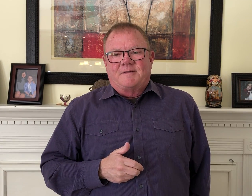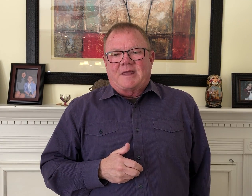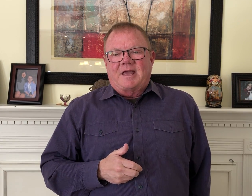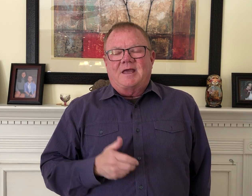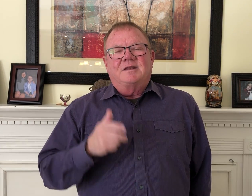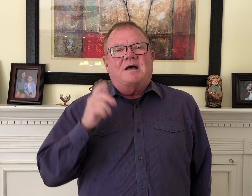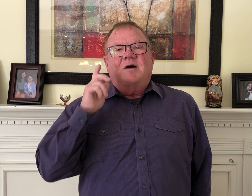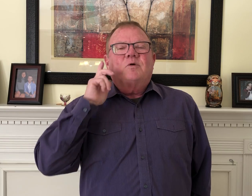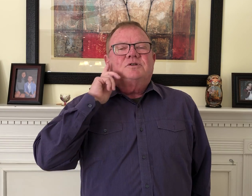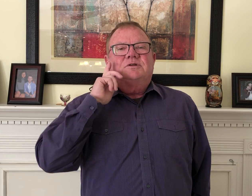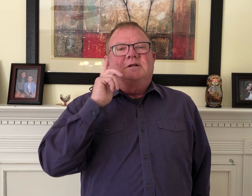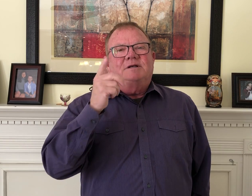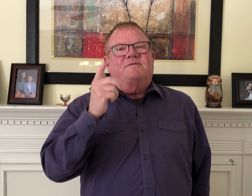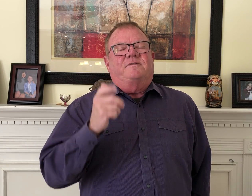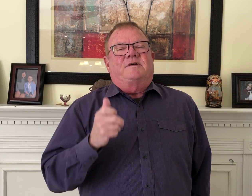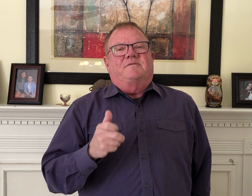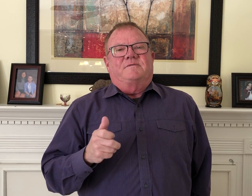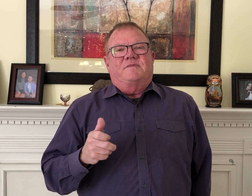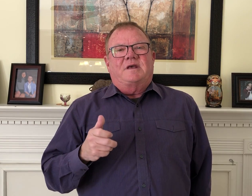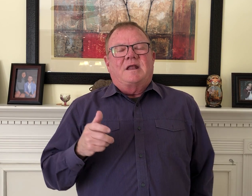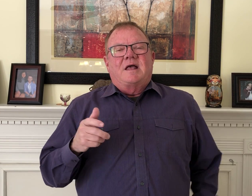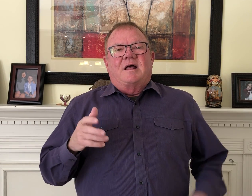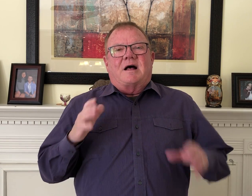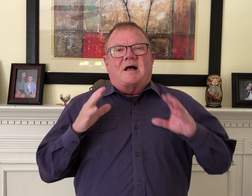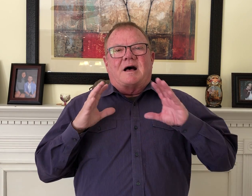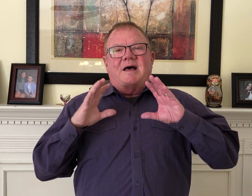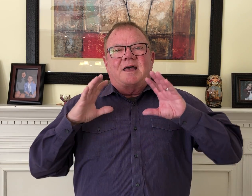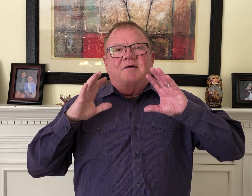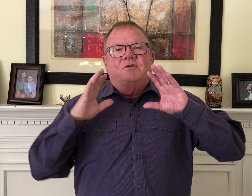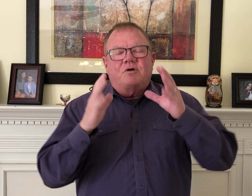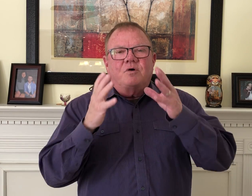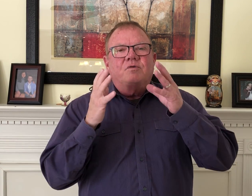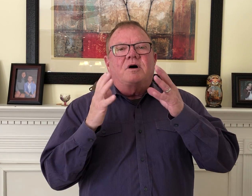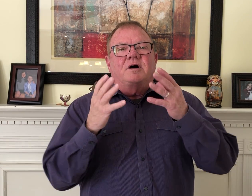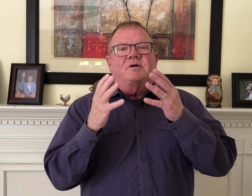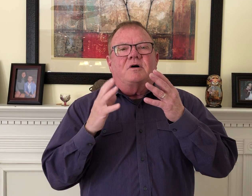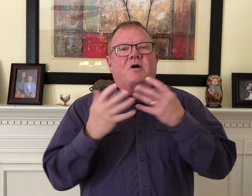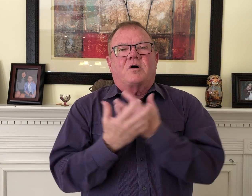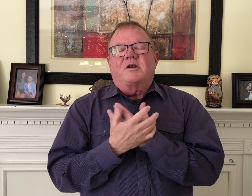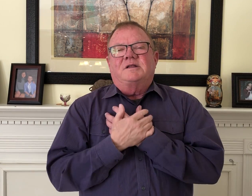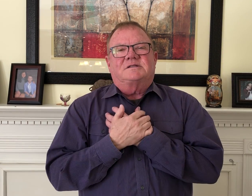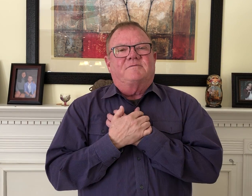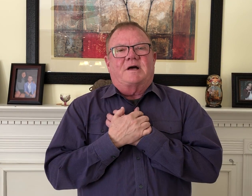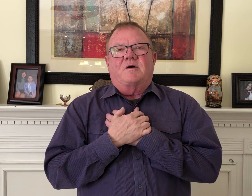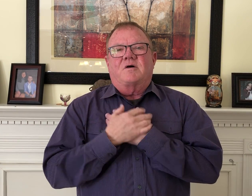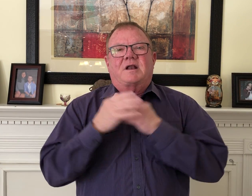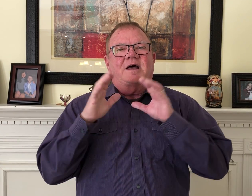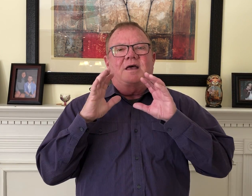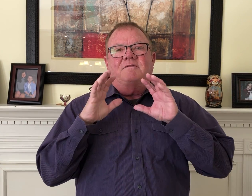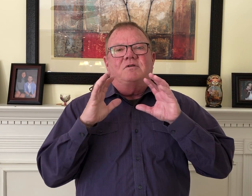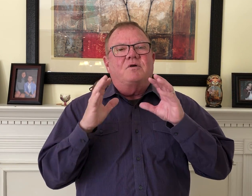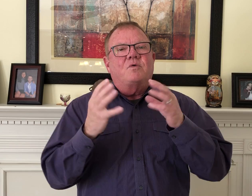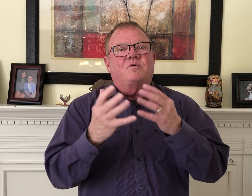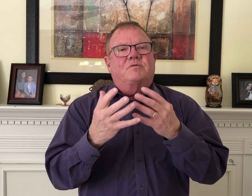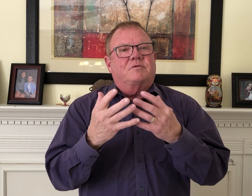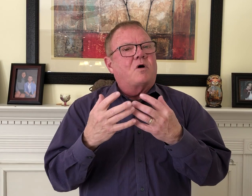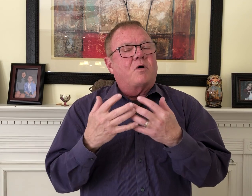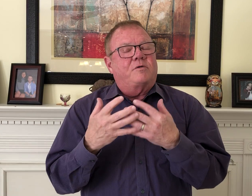And I want you to live forever. That I have no hardness of my heart. I have no hard